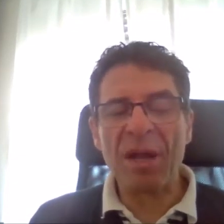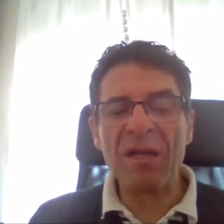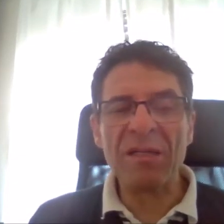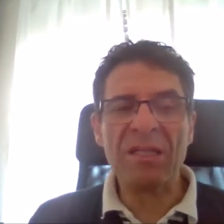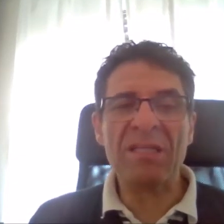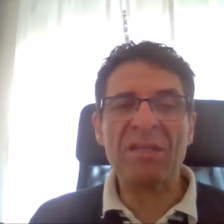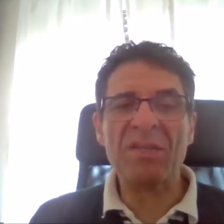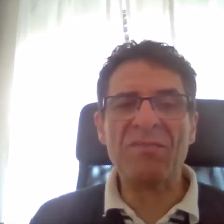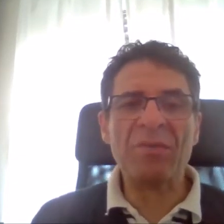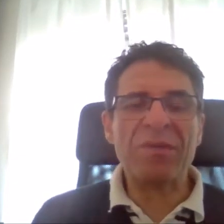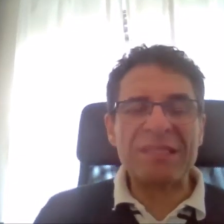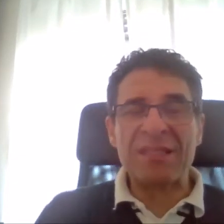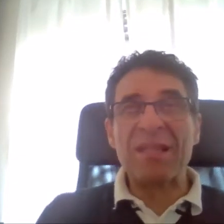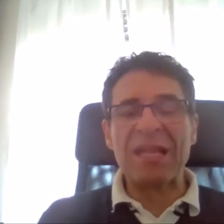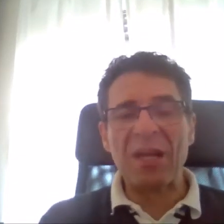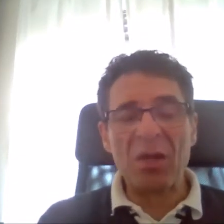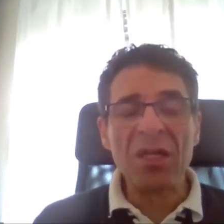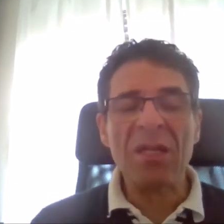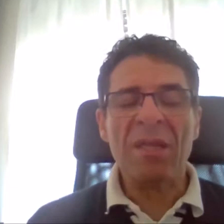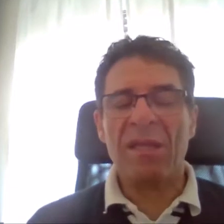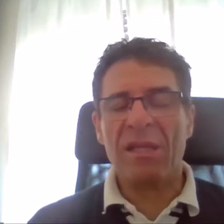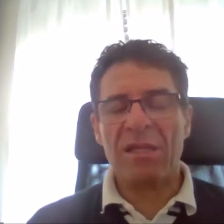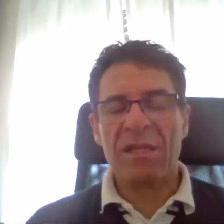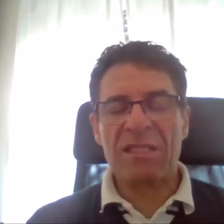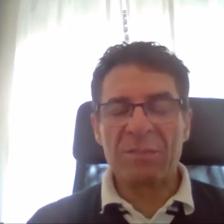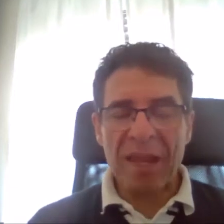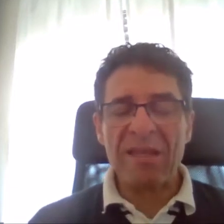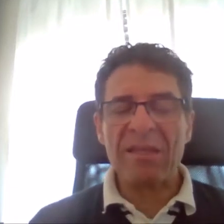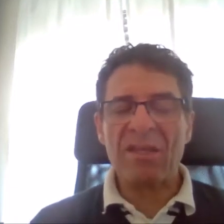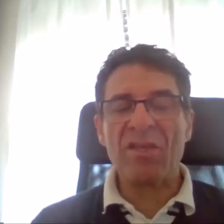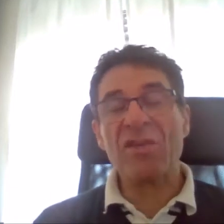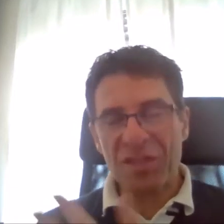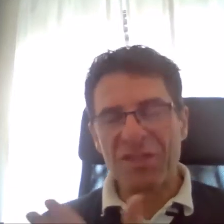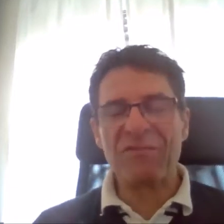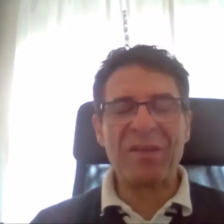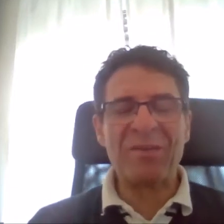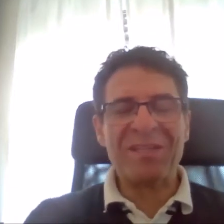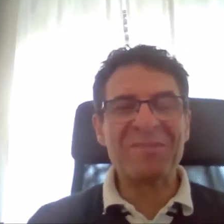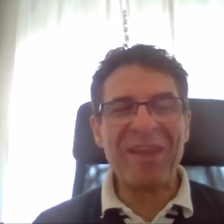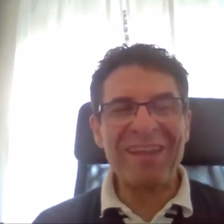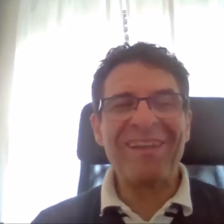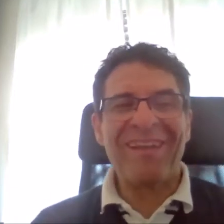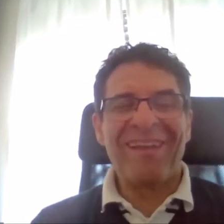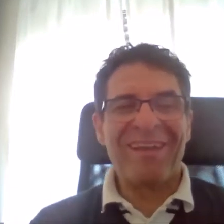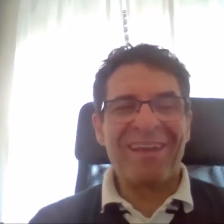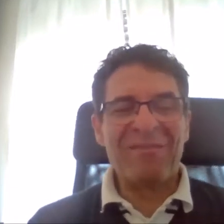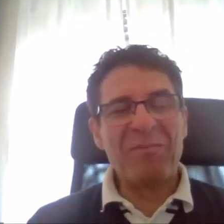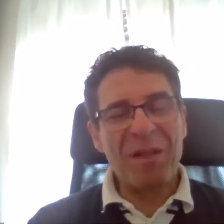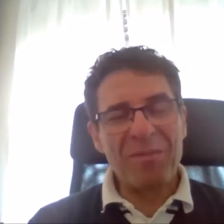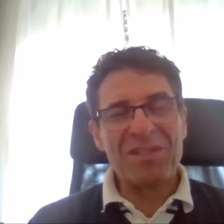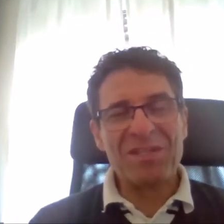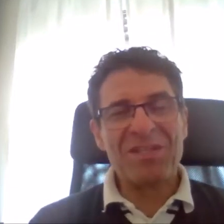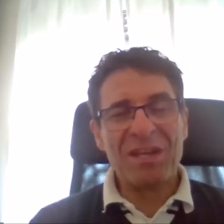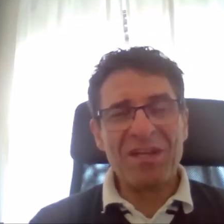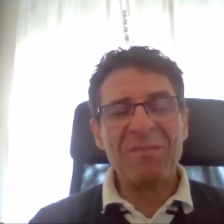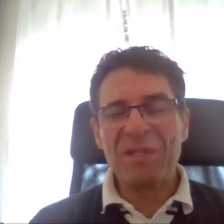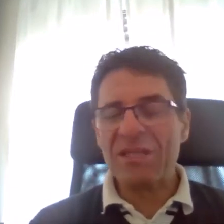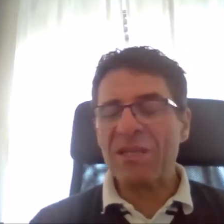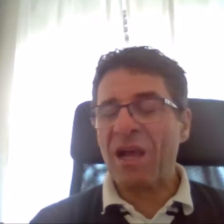Rama, in Universidad de Leon in Spain, University of Leon in Spain, and we published there, Bede and